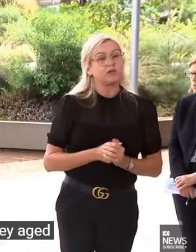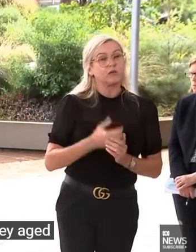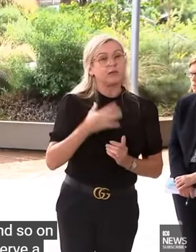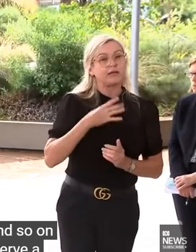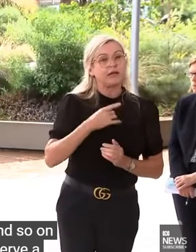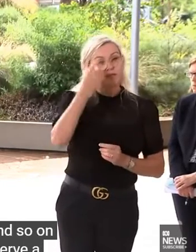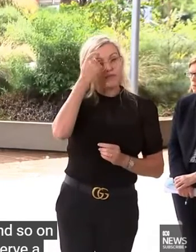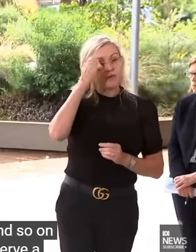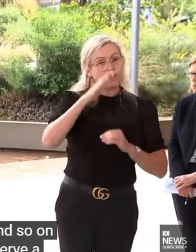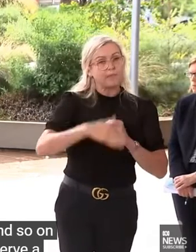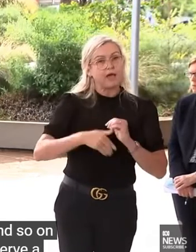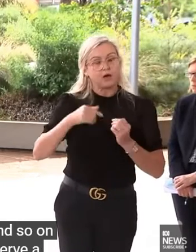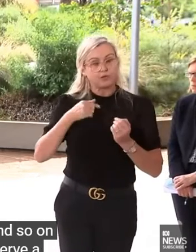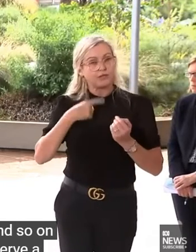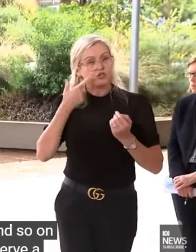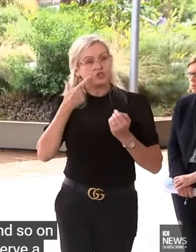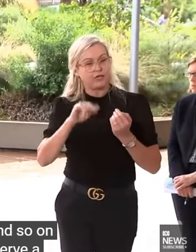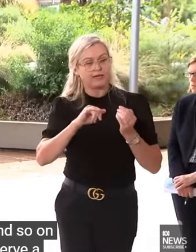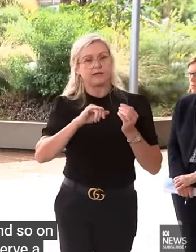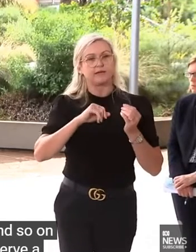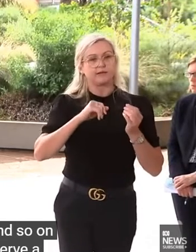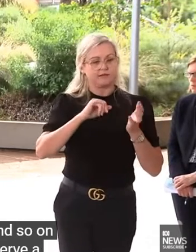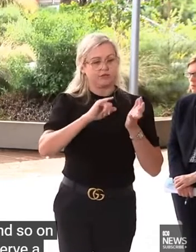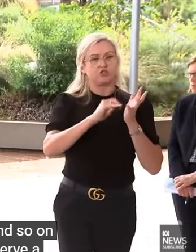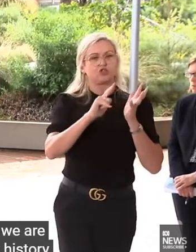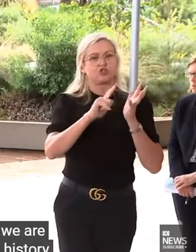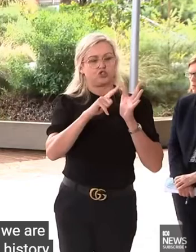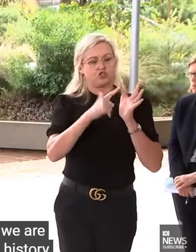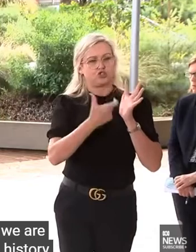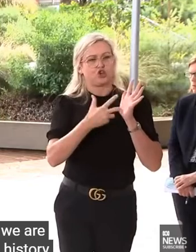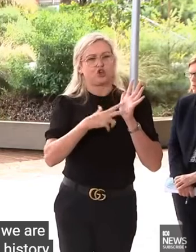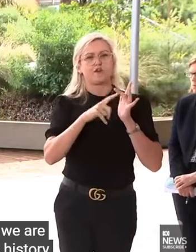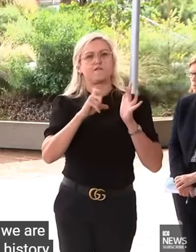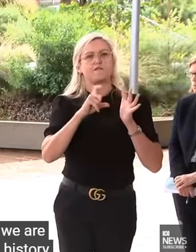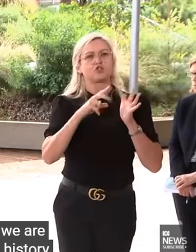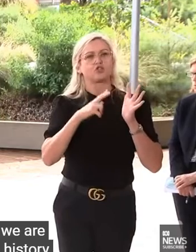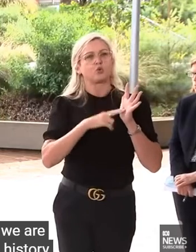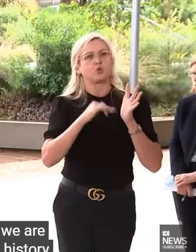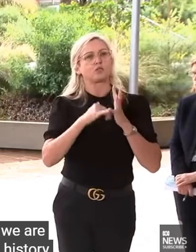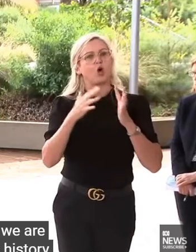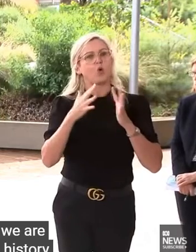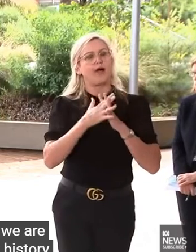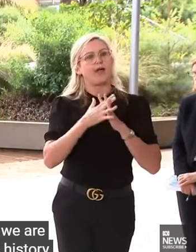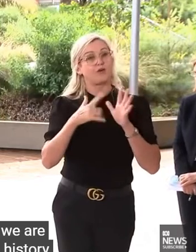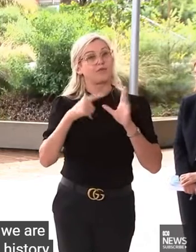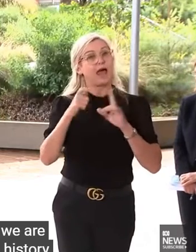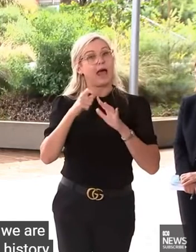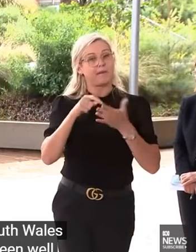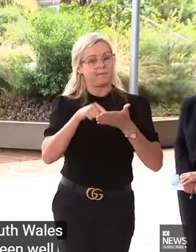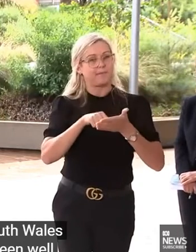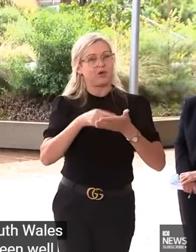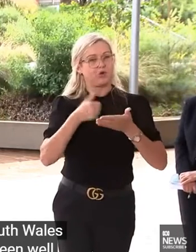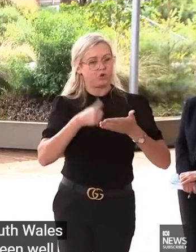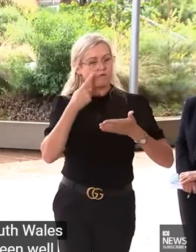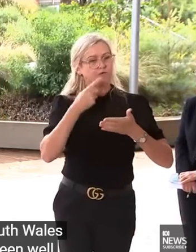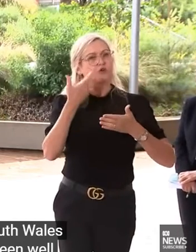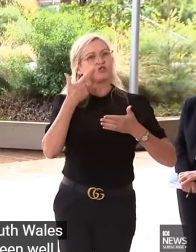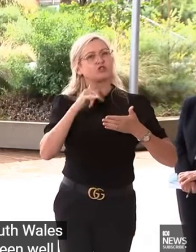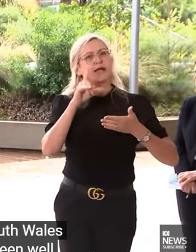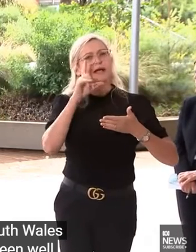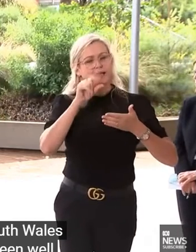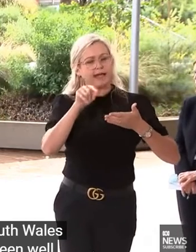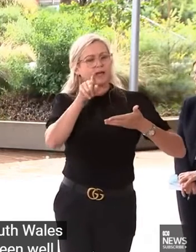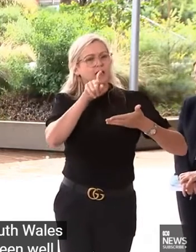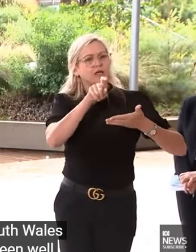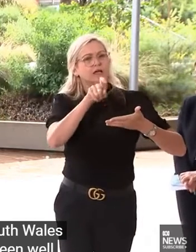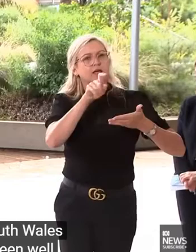our service New South Wales, which, because I've been well trained by Minister Dominello to do that, I was never really keen to do it, but I do now. And I do see that,